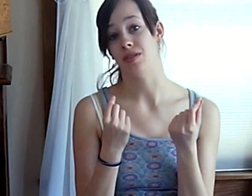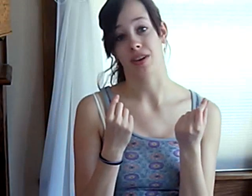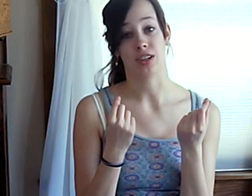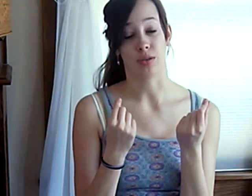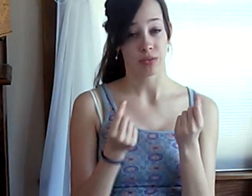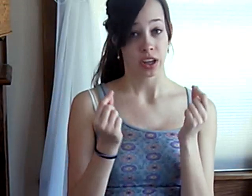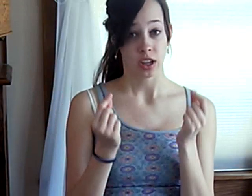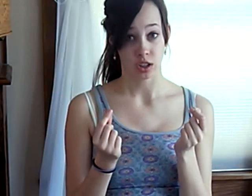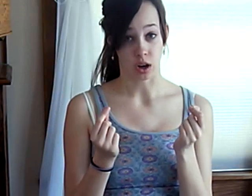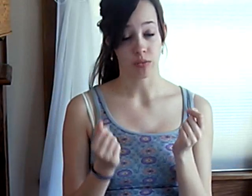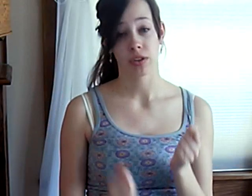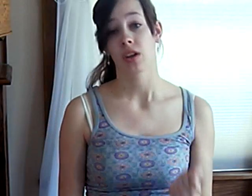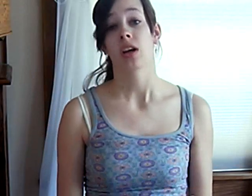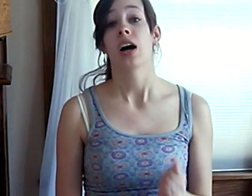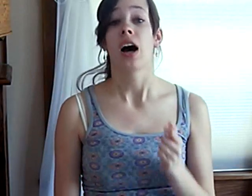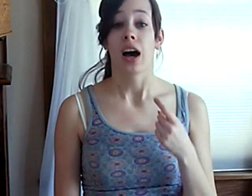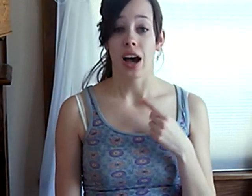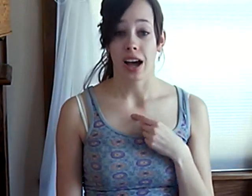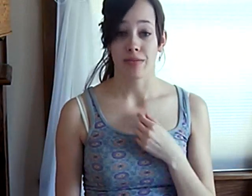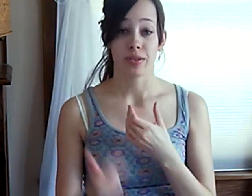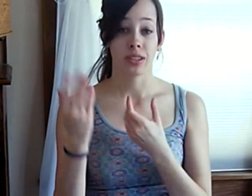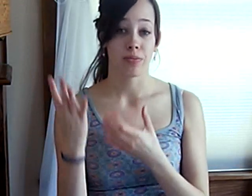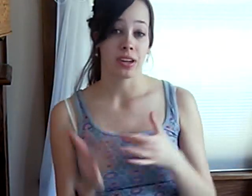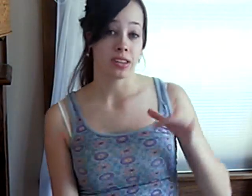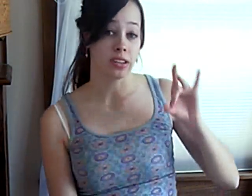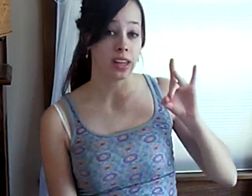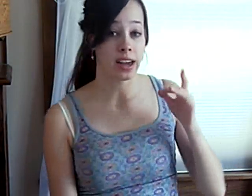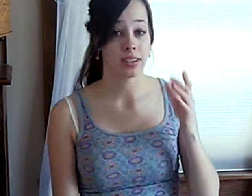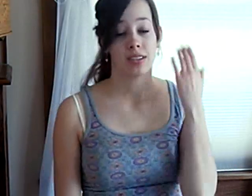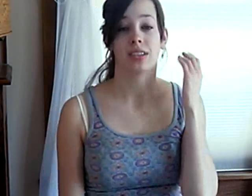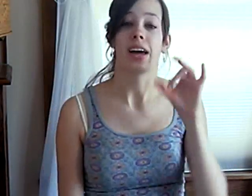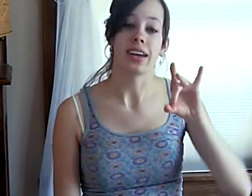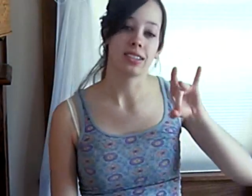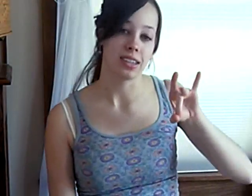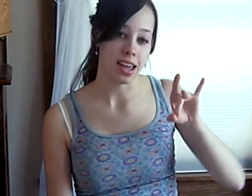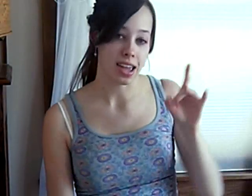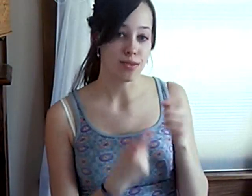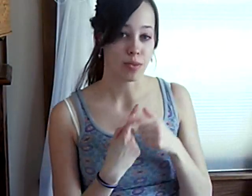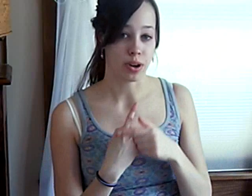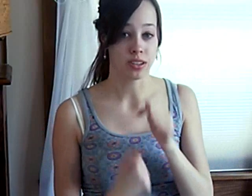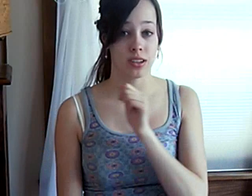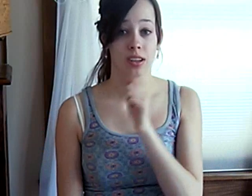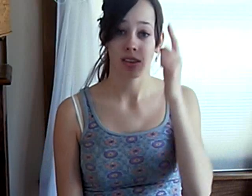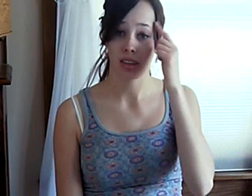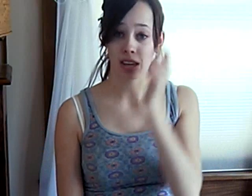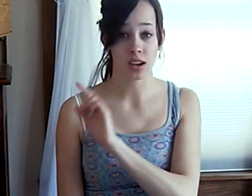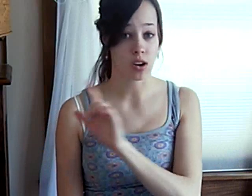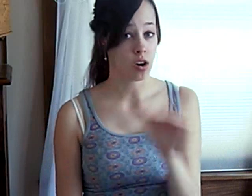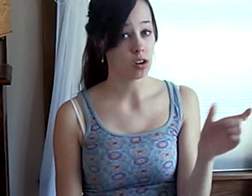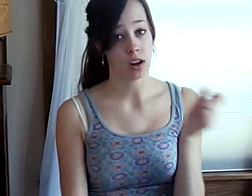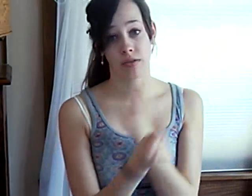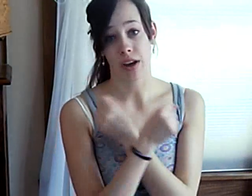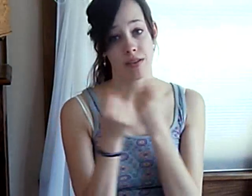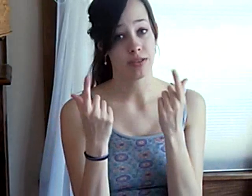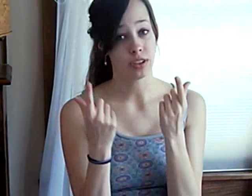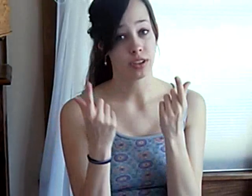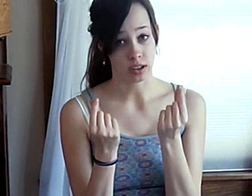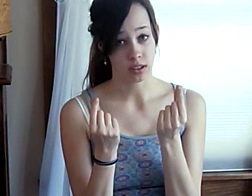that's fine too. So, I've been spending the last, the last eight months thinking all love ever does,